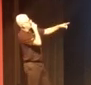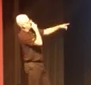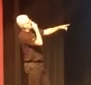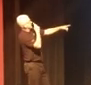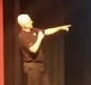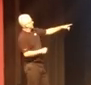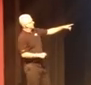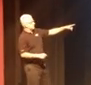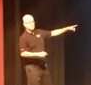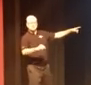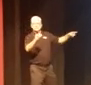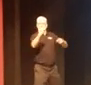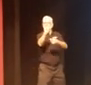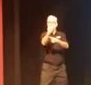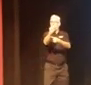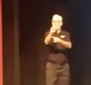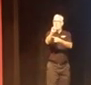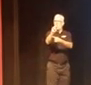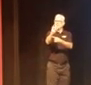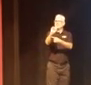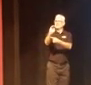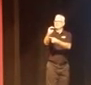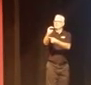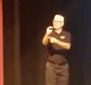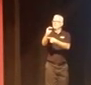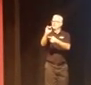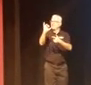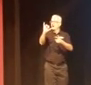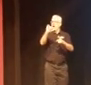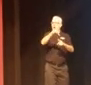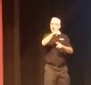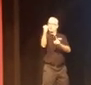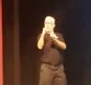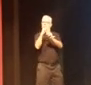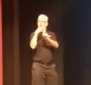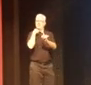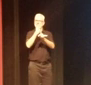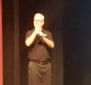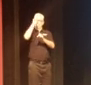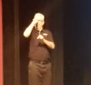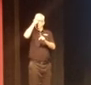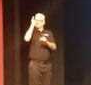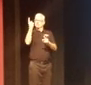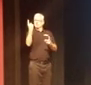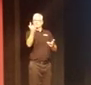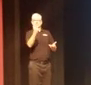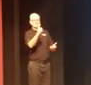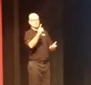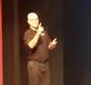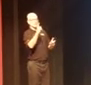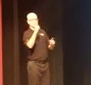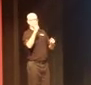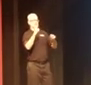links to the next word, audism. It's another word that we need to keep in mind.